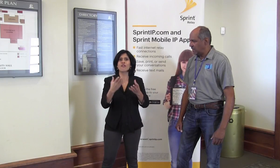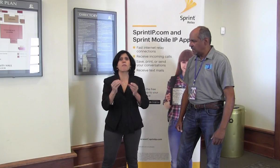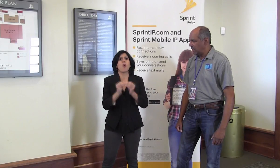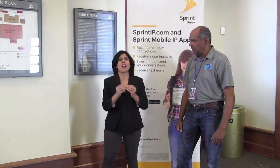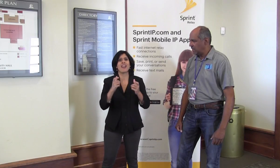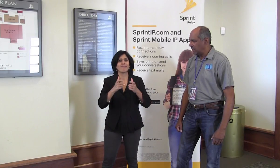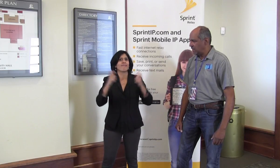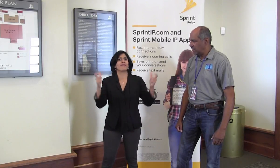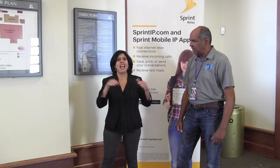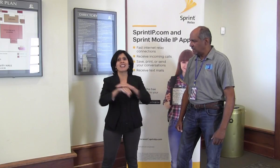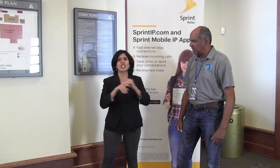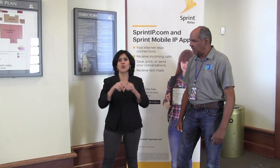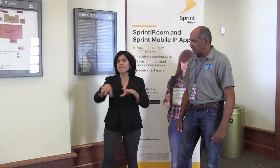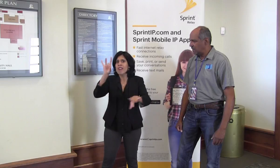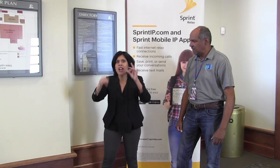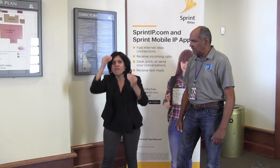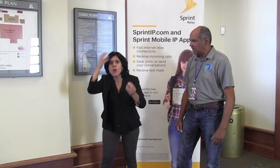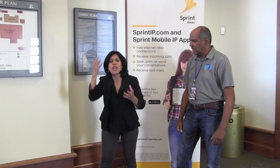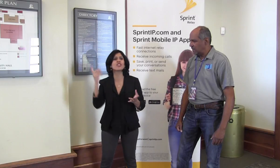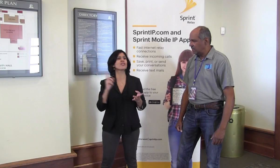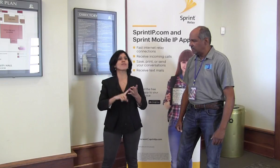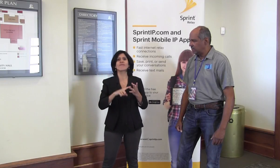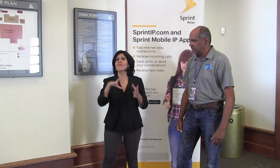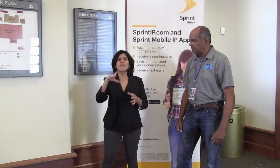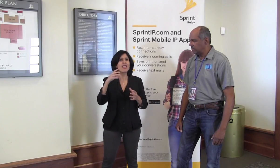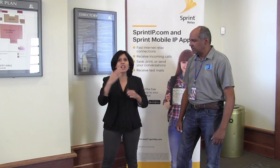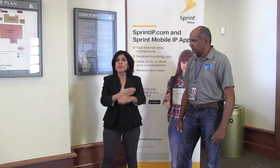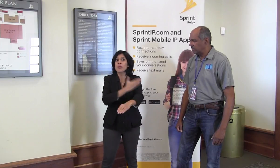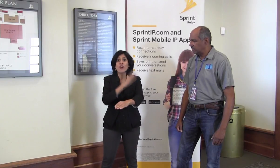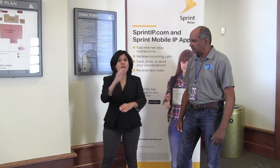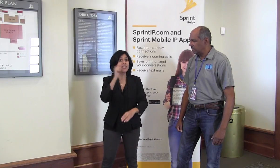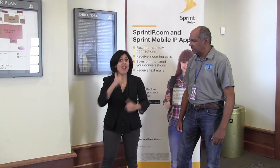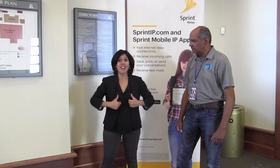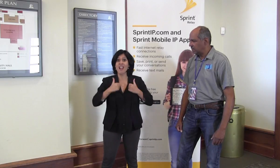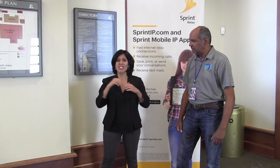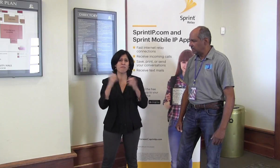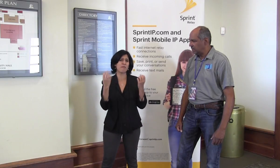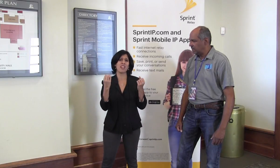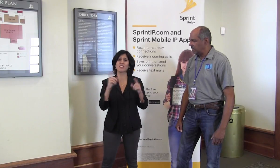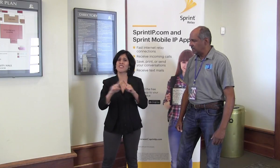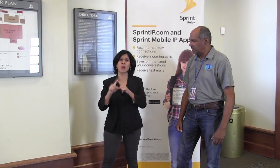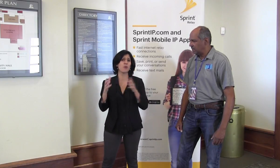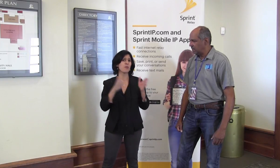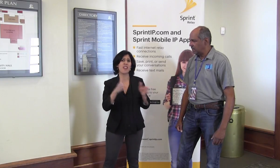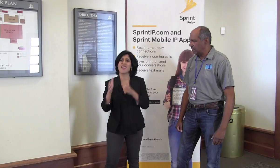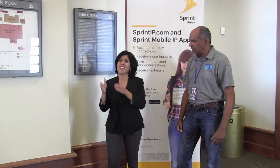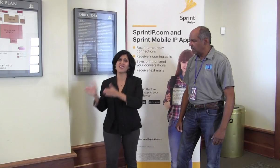It can help people with communication access. It can help them find information. Technology really improves